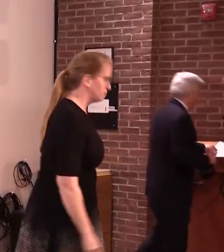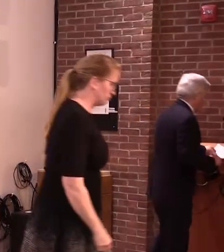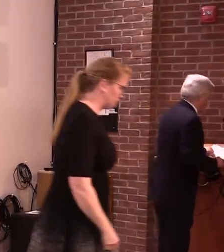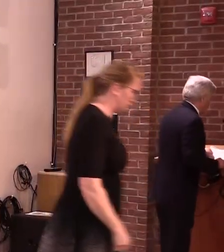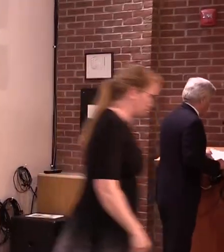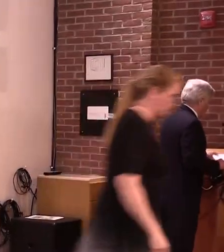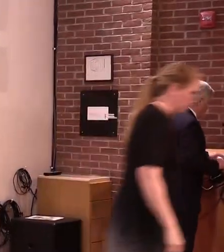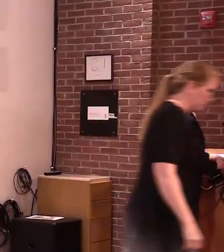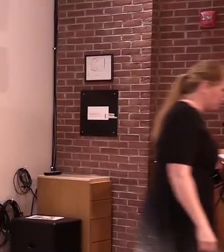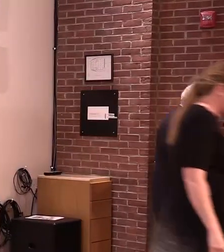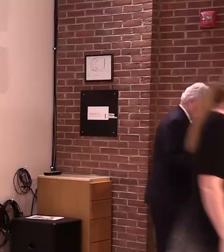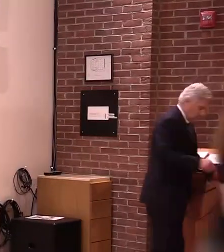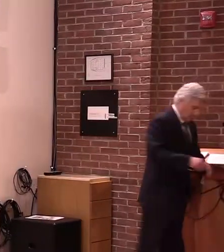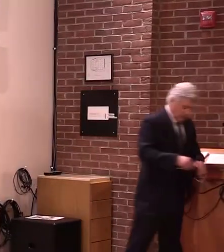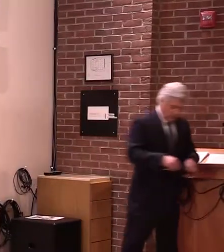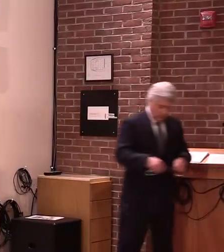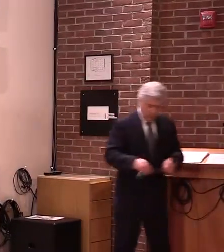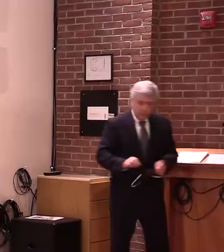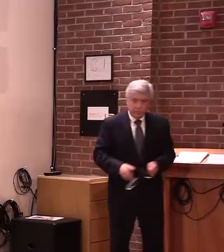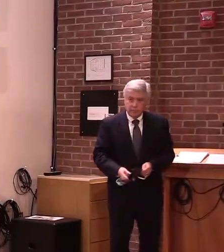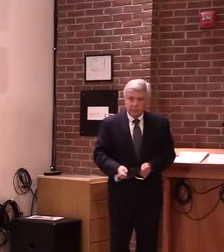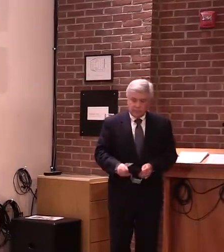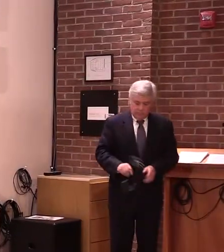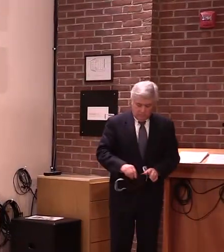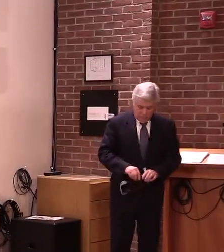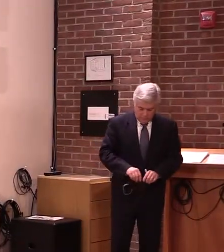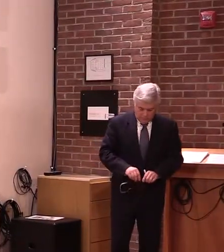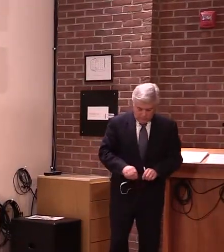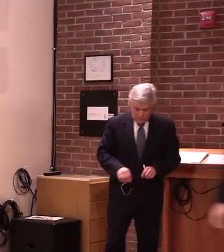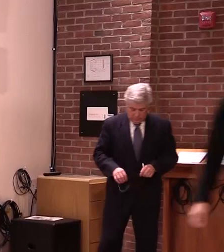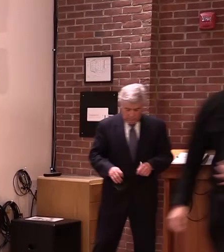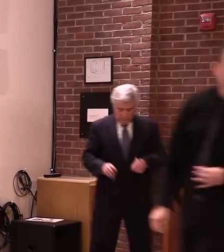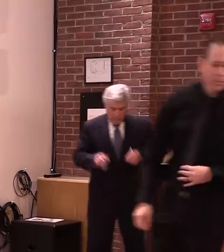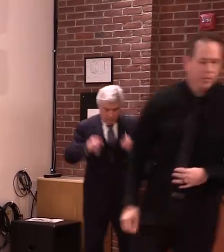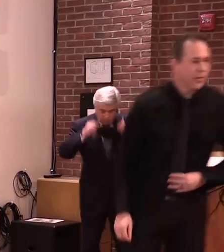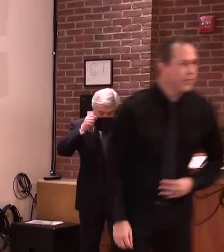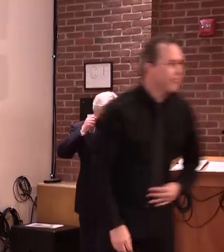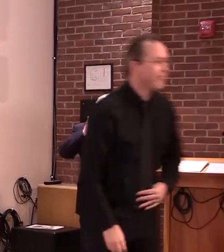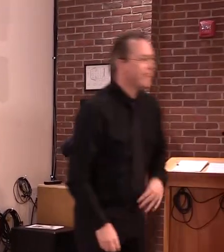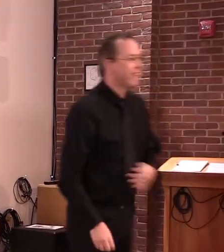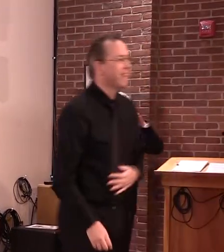Thank you, Secretary Smith. We'll now open it up to questions. Kevin?